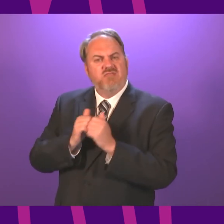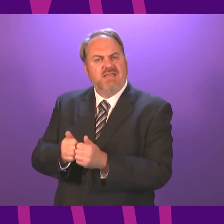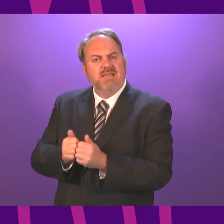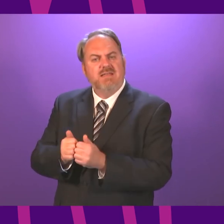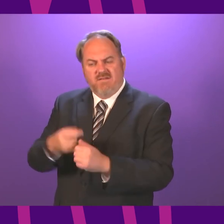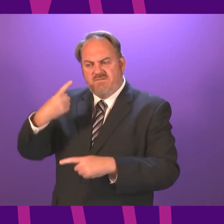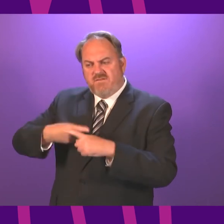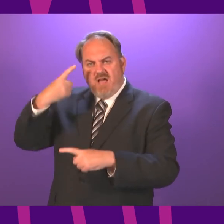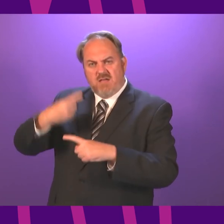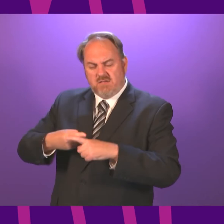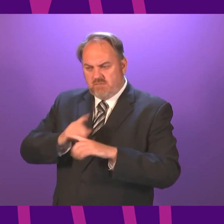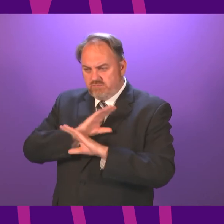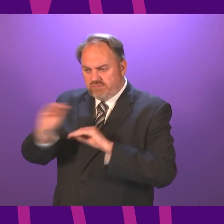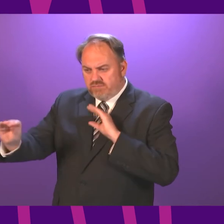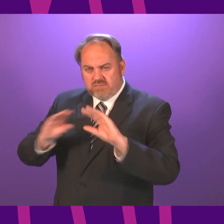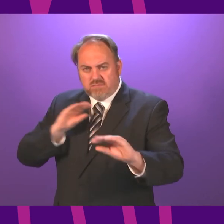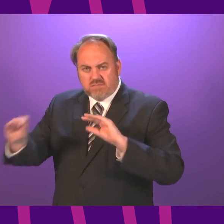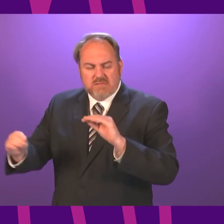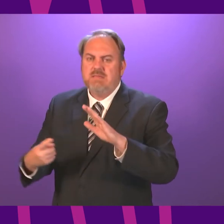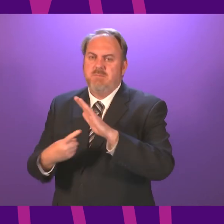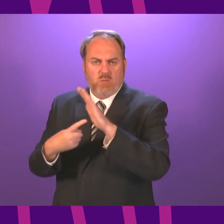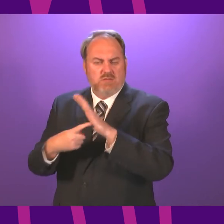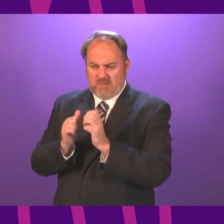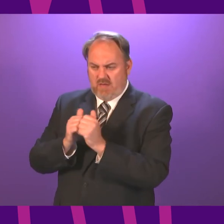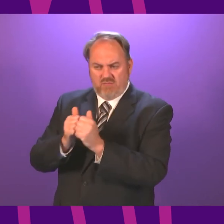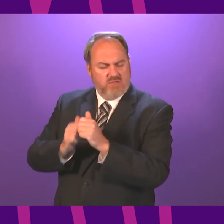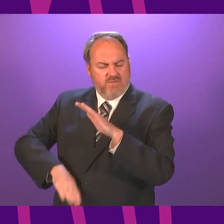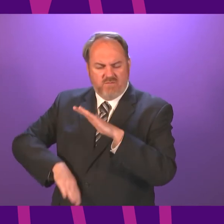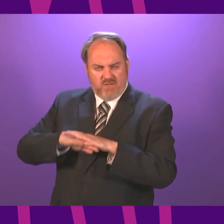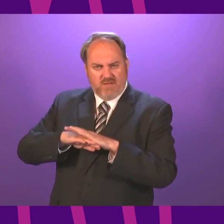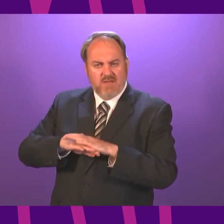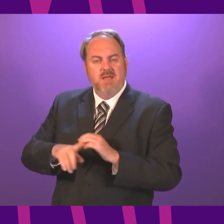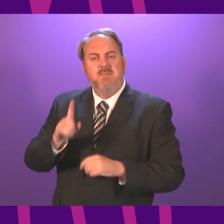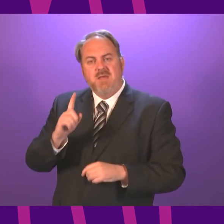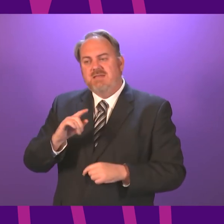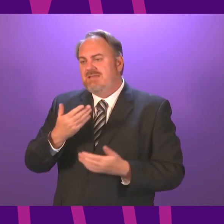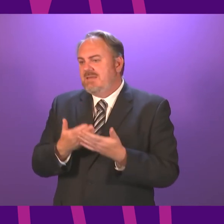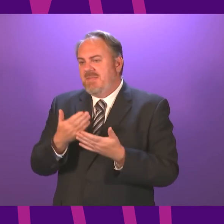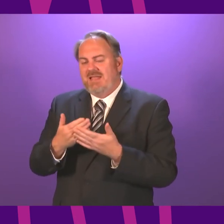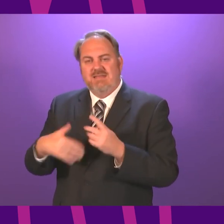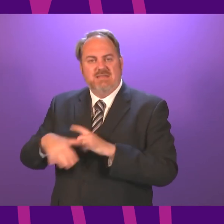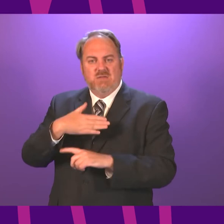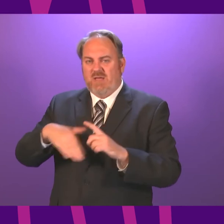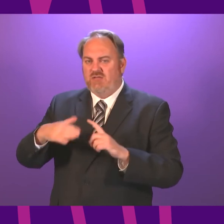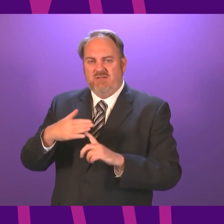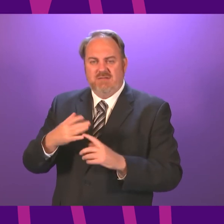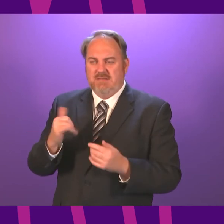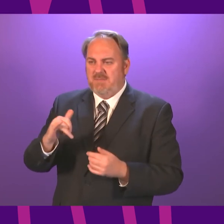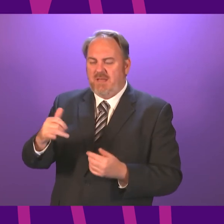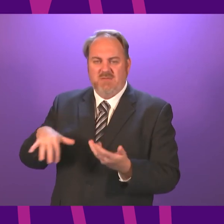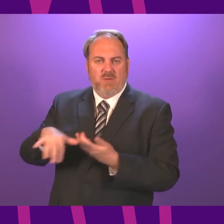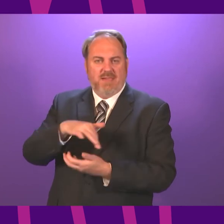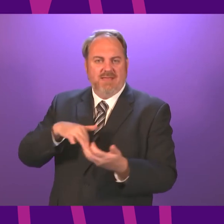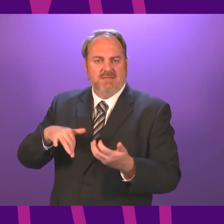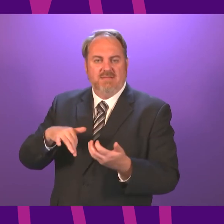essence, but there will be different characteristics and different outbreaks that will determine the complexity of that. I can't comment